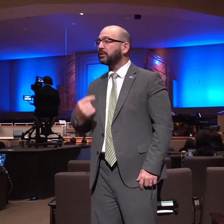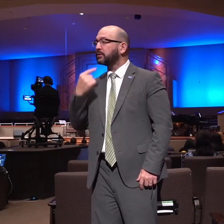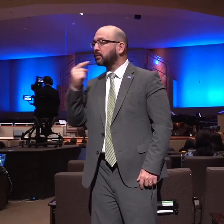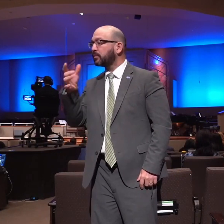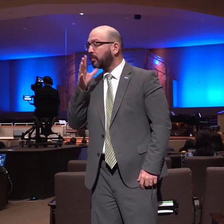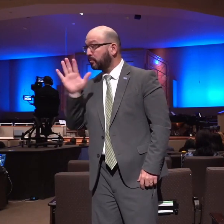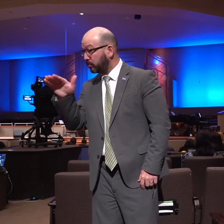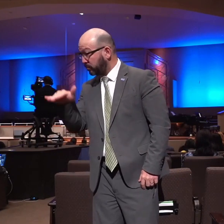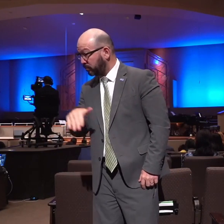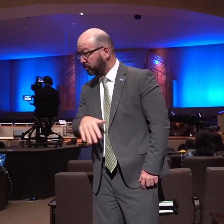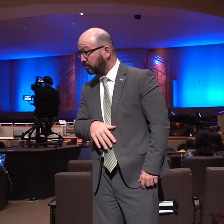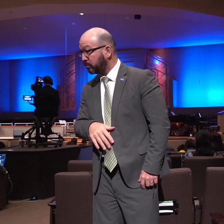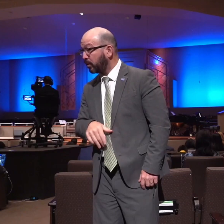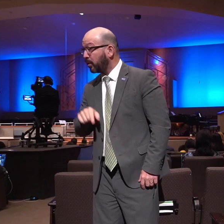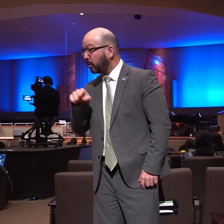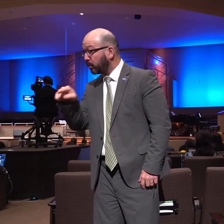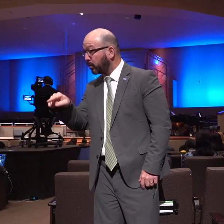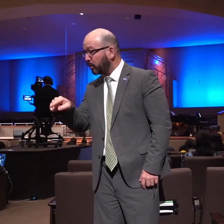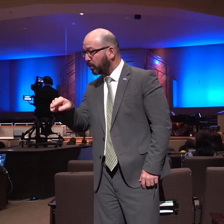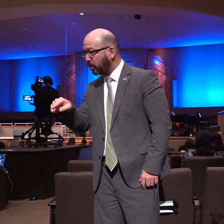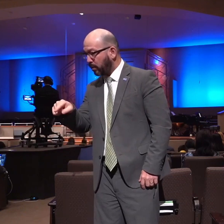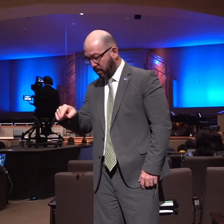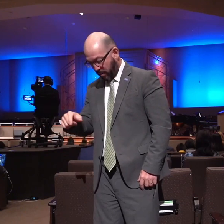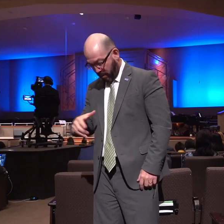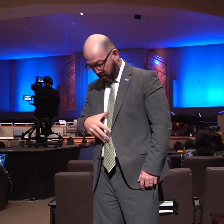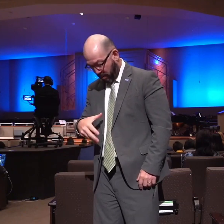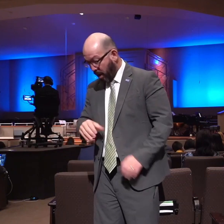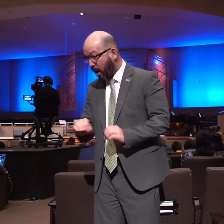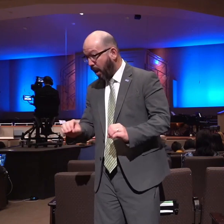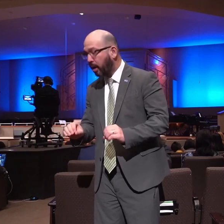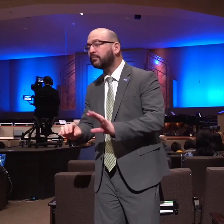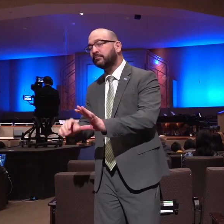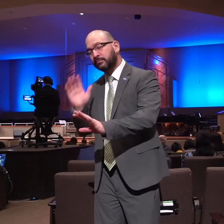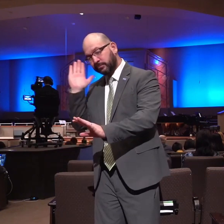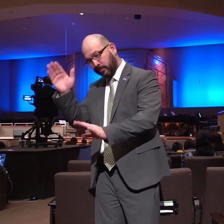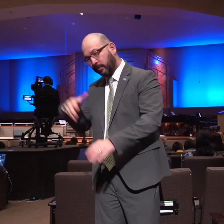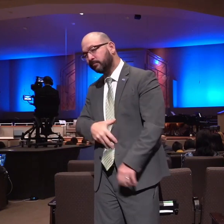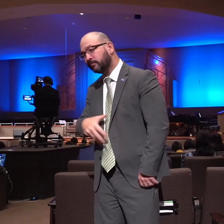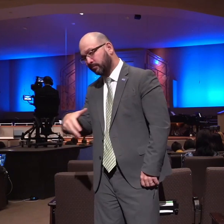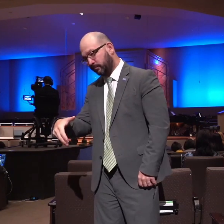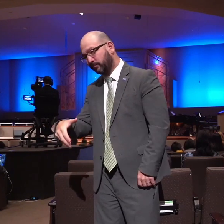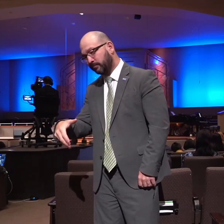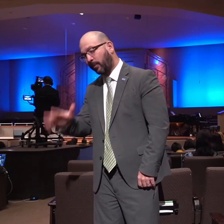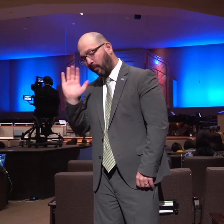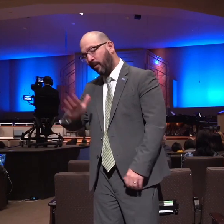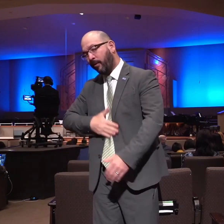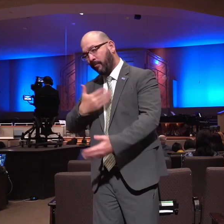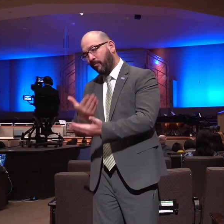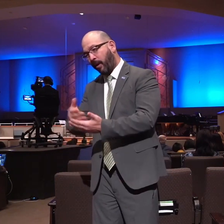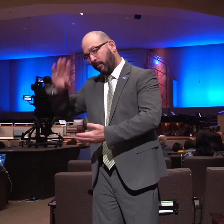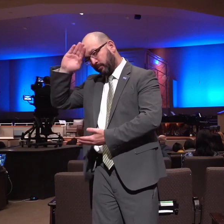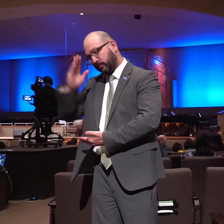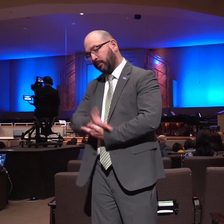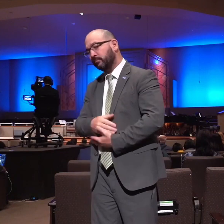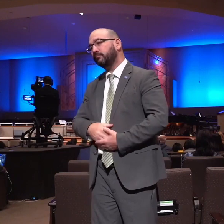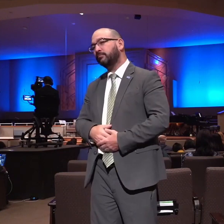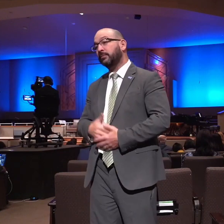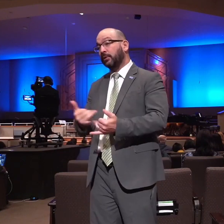behold now thou art barren and bearest not but thou shalt conceive and bear a son now therefore beware I